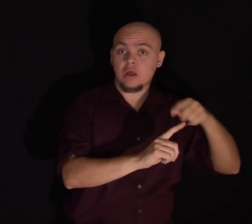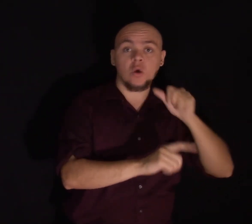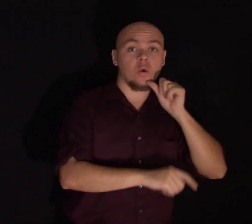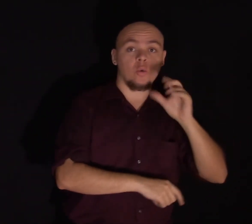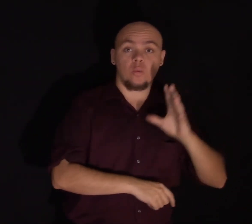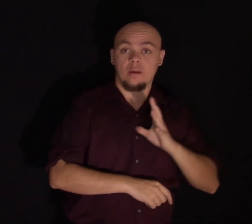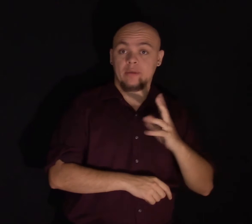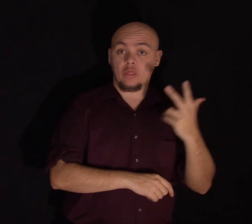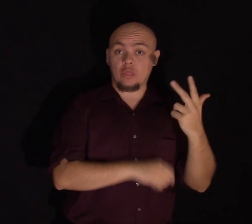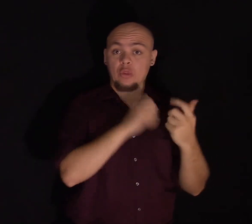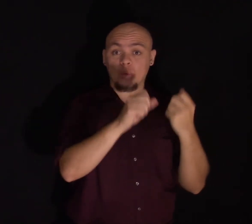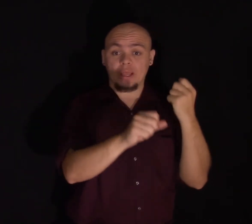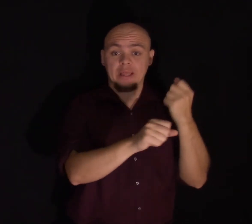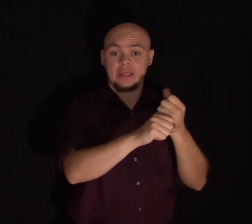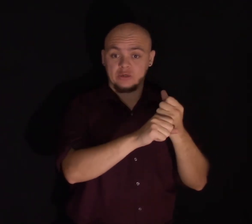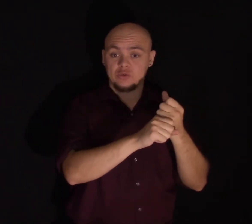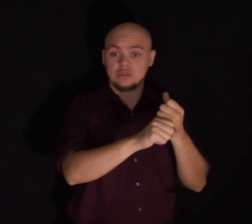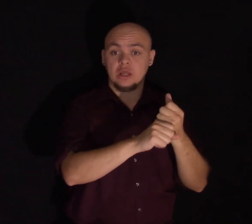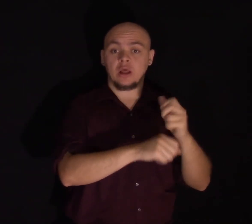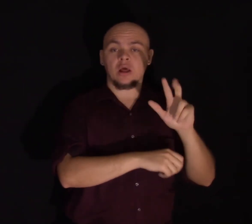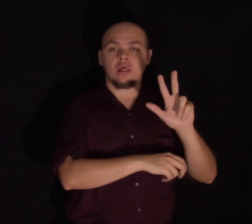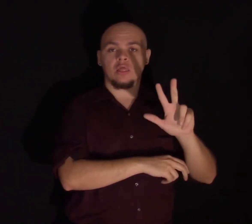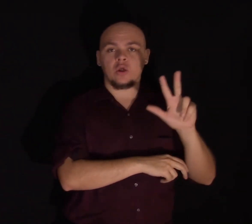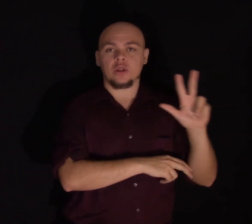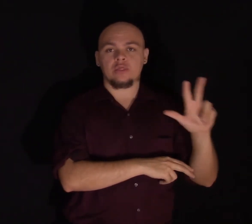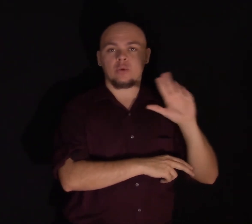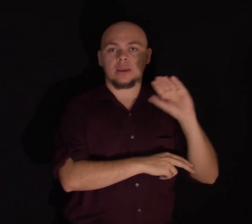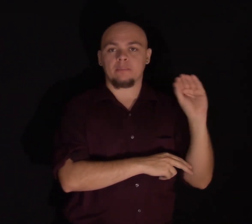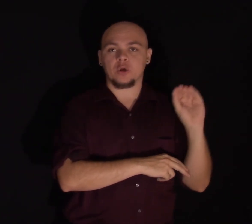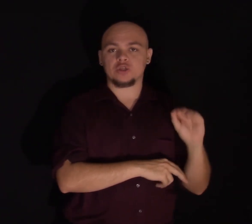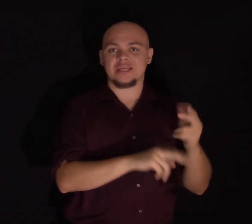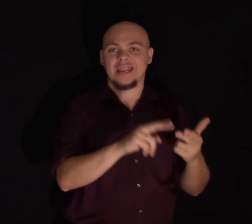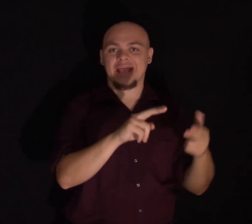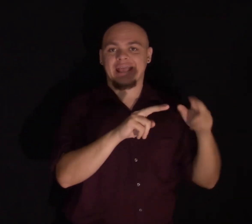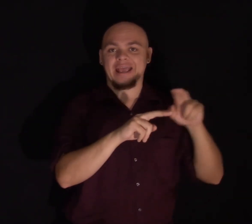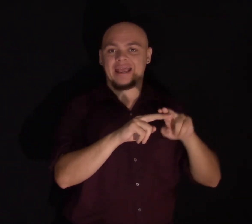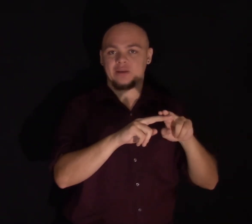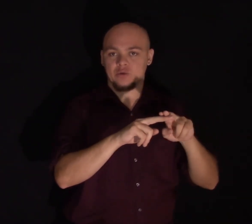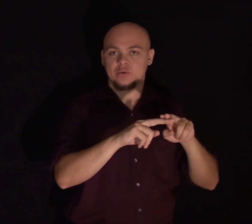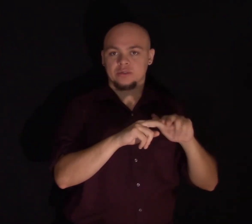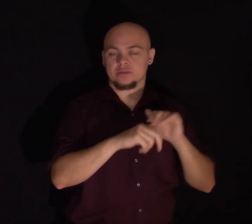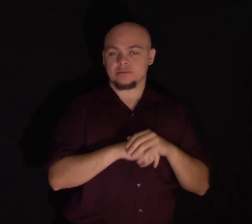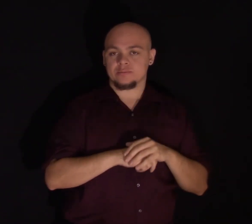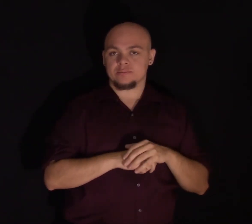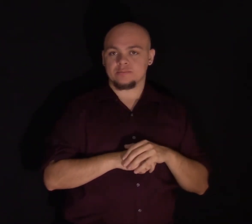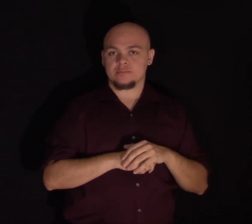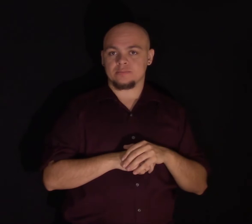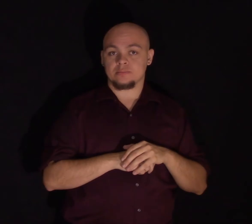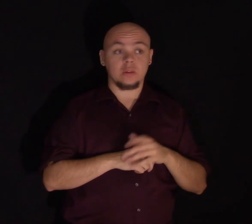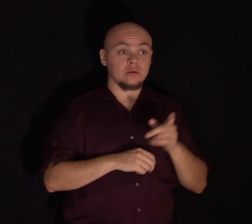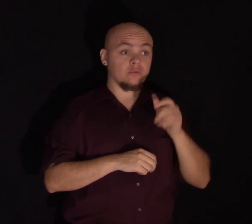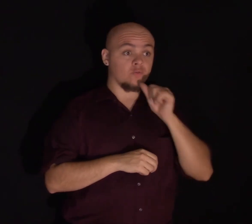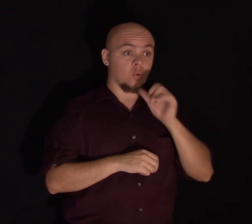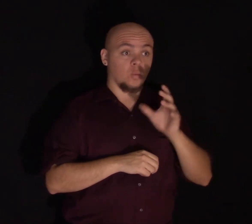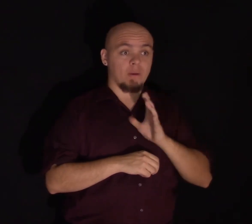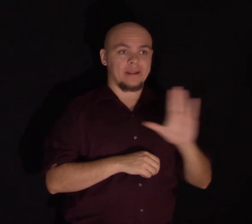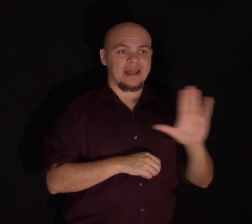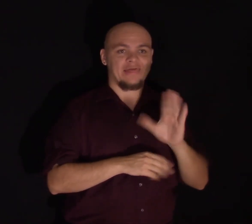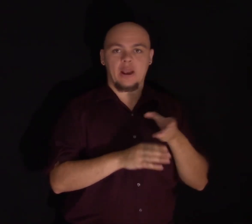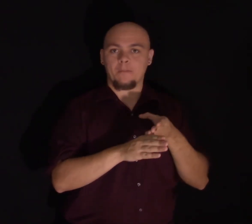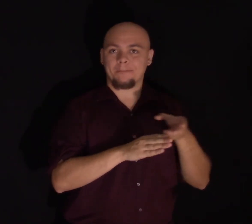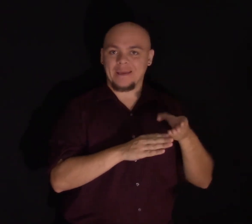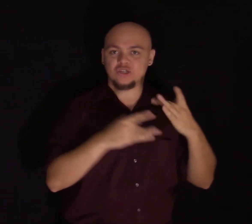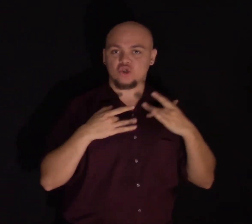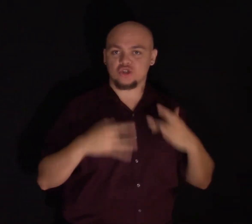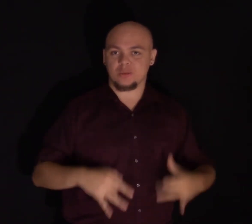years alone, there's been a 33% increase in diagnoses of major depression in women. And this trend